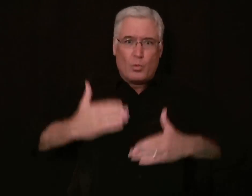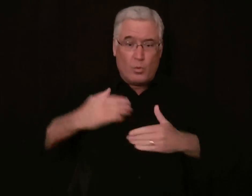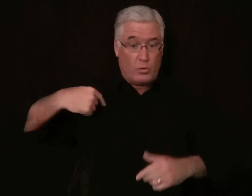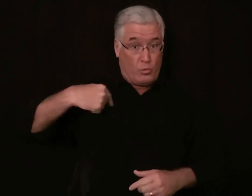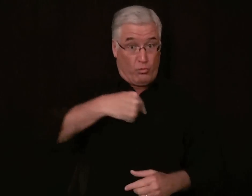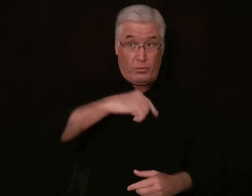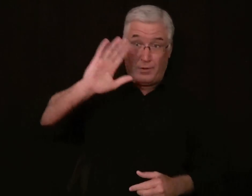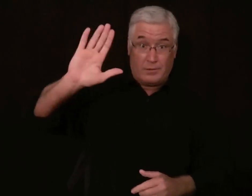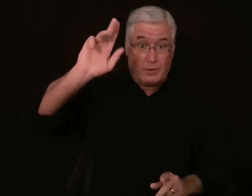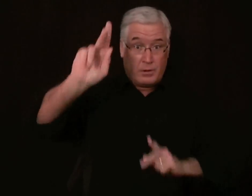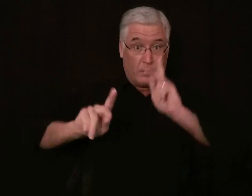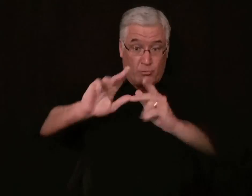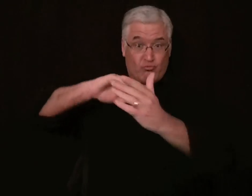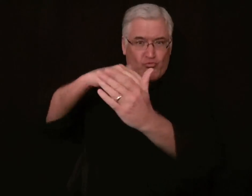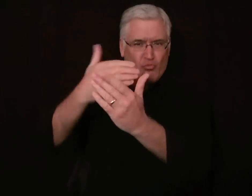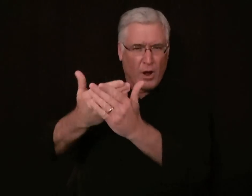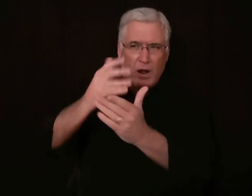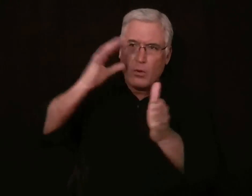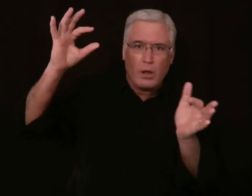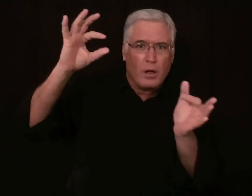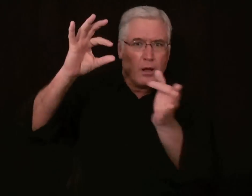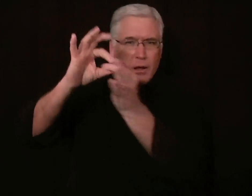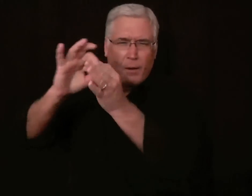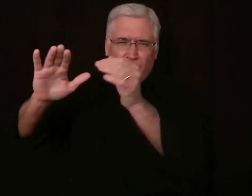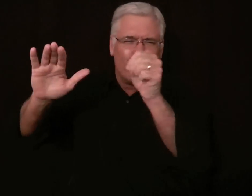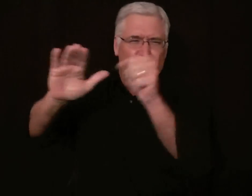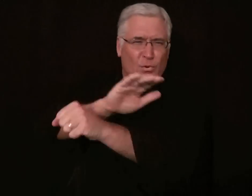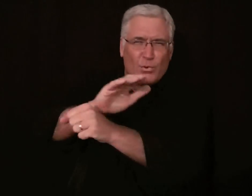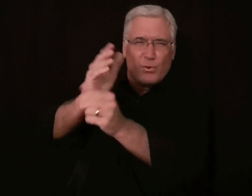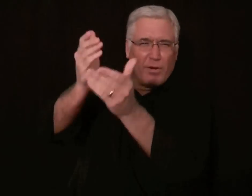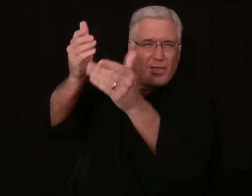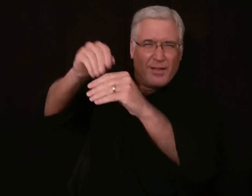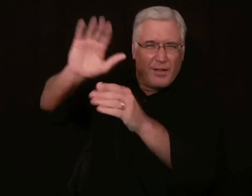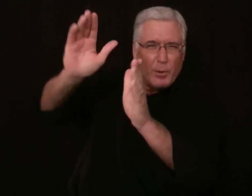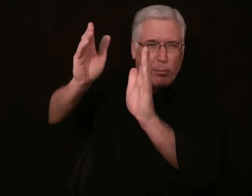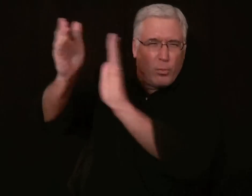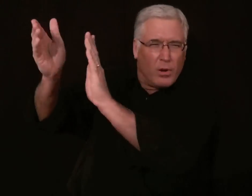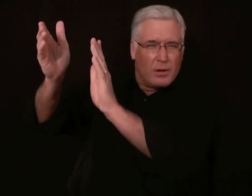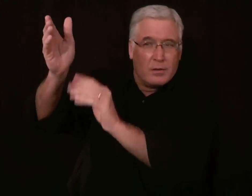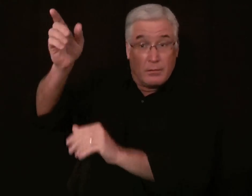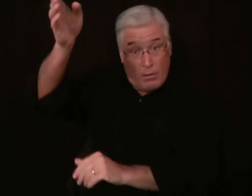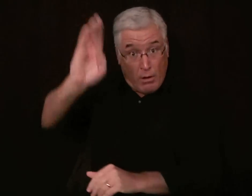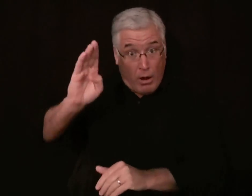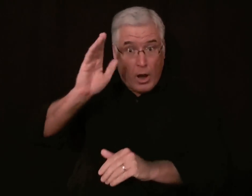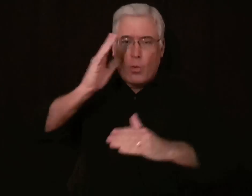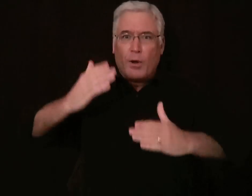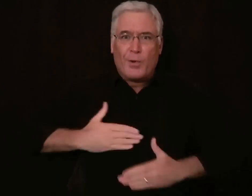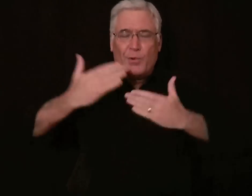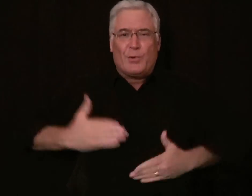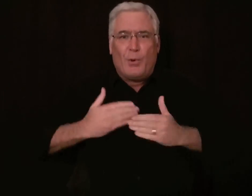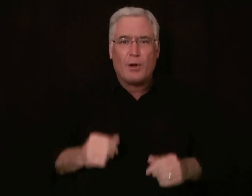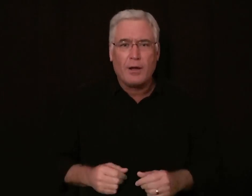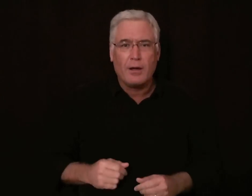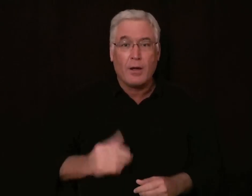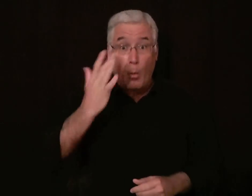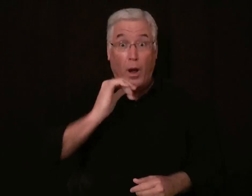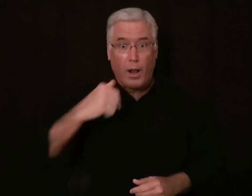Remembering that God rejoices. That his people will be reconciled to him in full in his presence. God